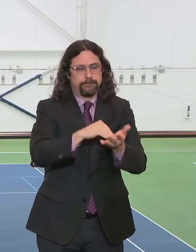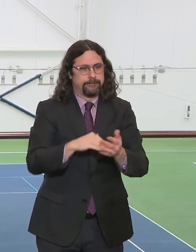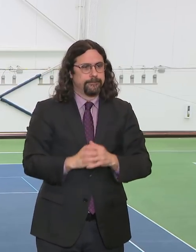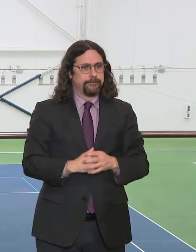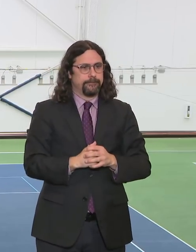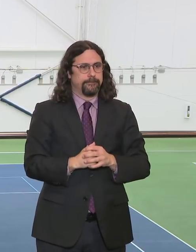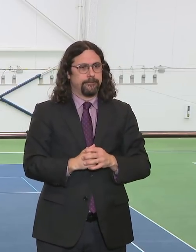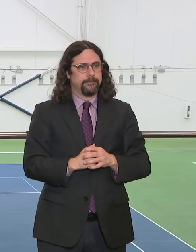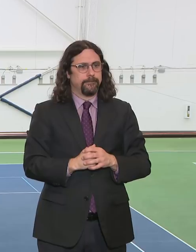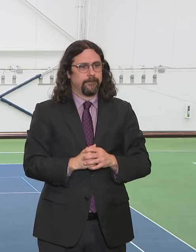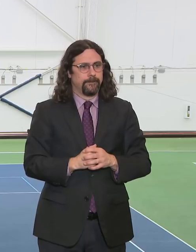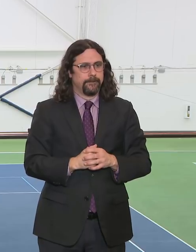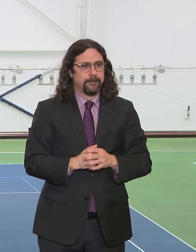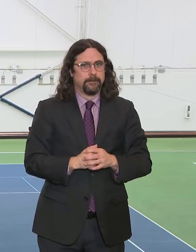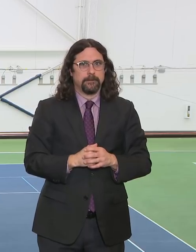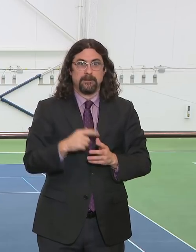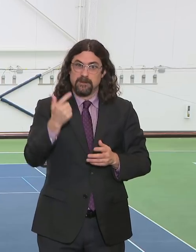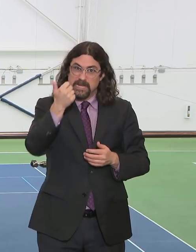ended right now.